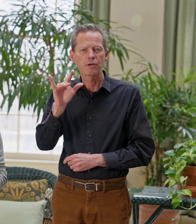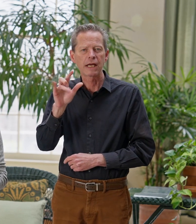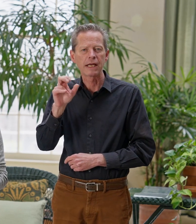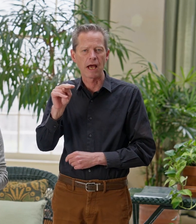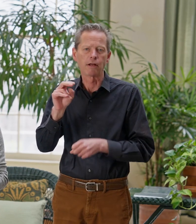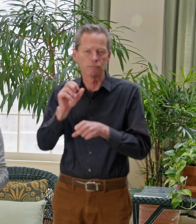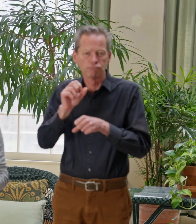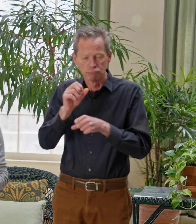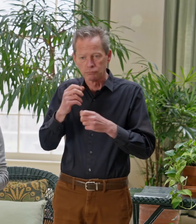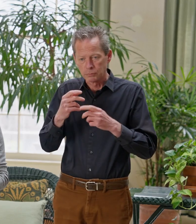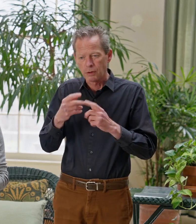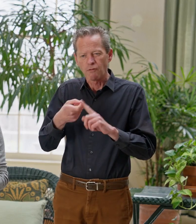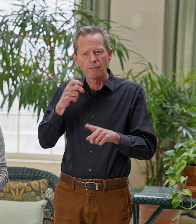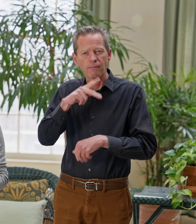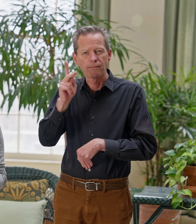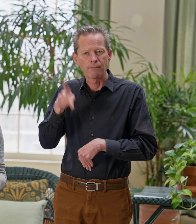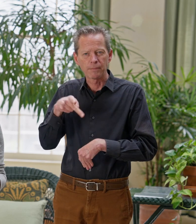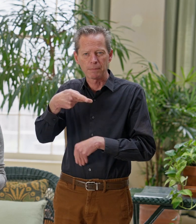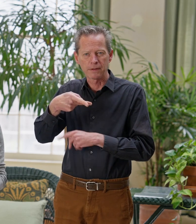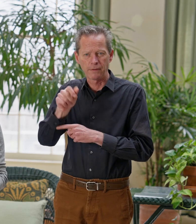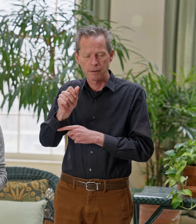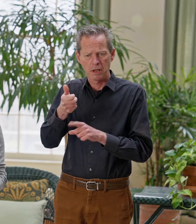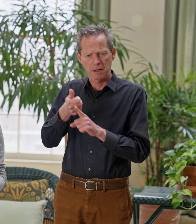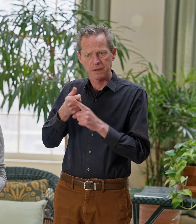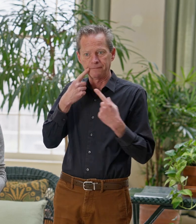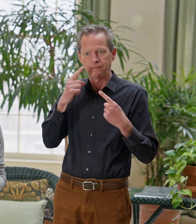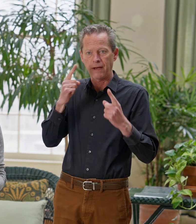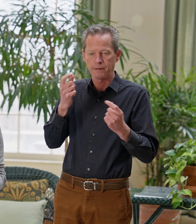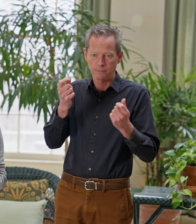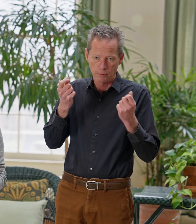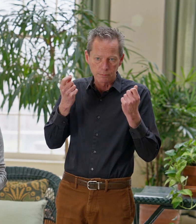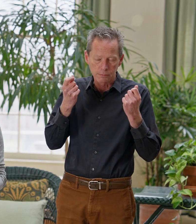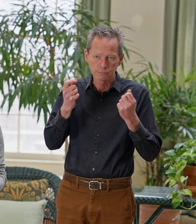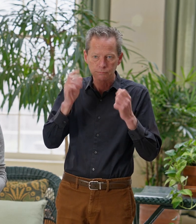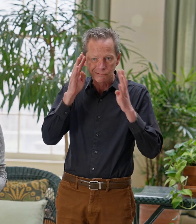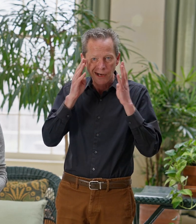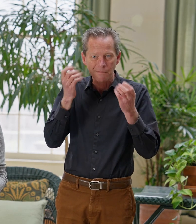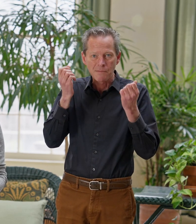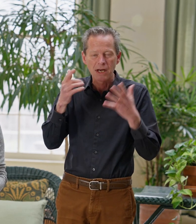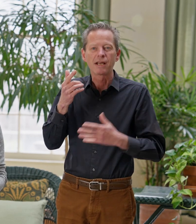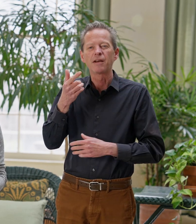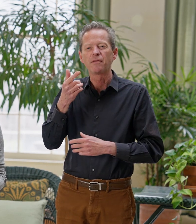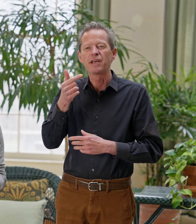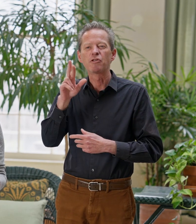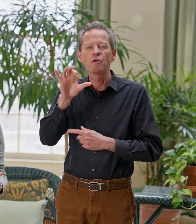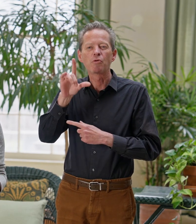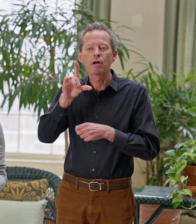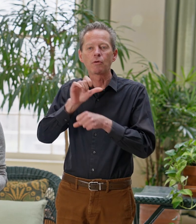Philadelphia, Pennsylvania. He's known for doing a lot of the grill work at the Grand Central Terminal and in other museums